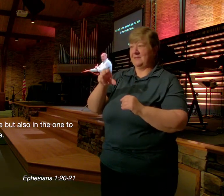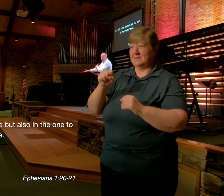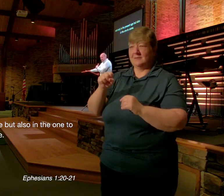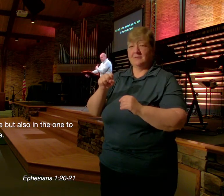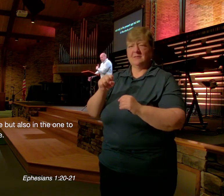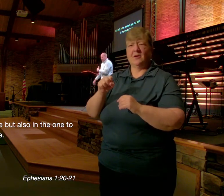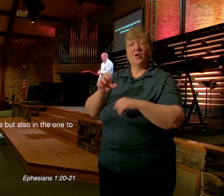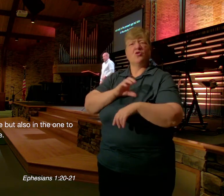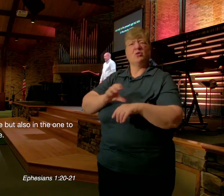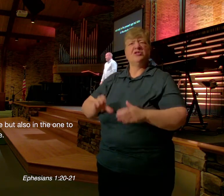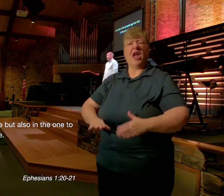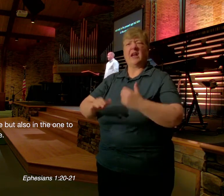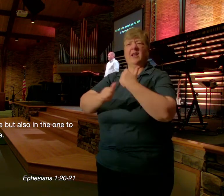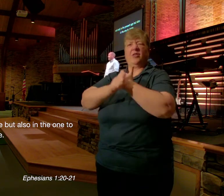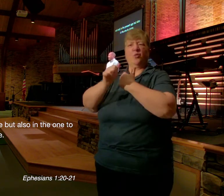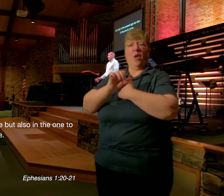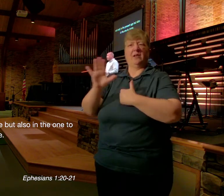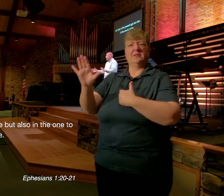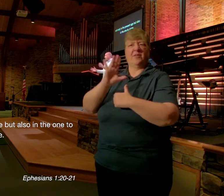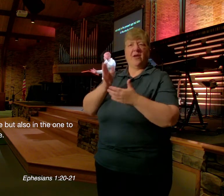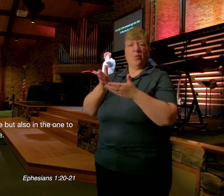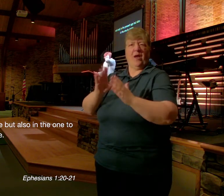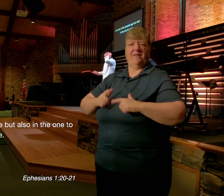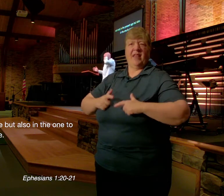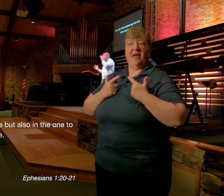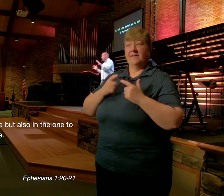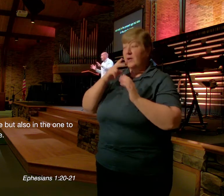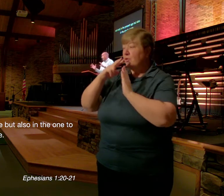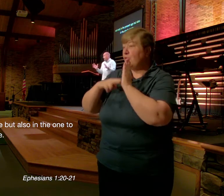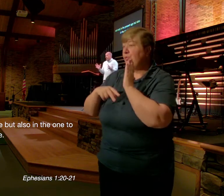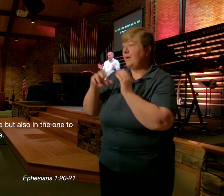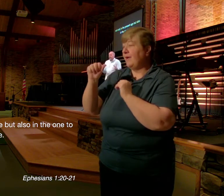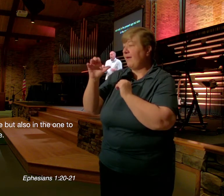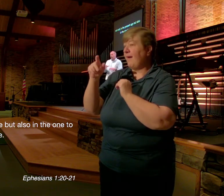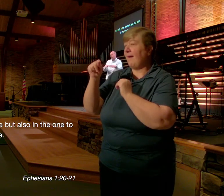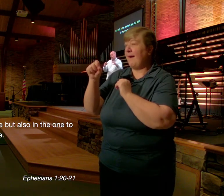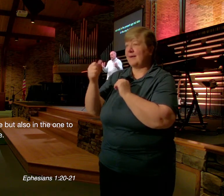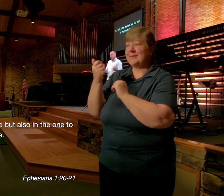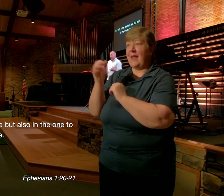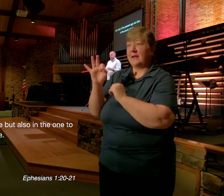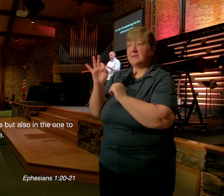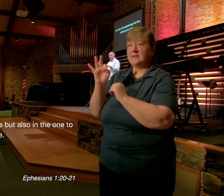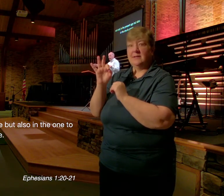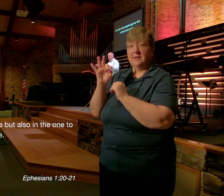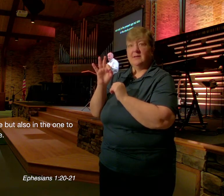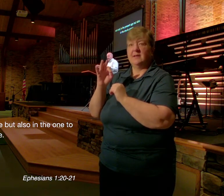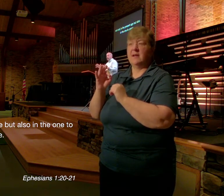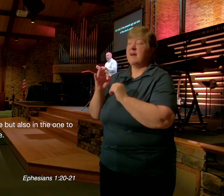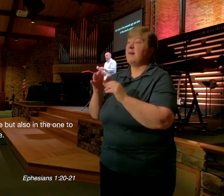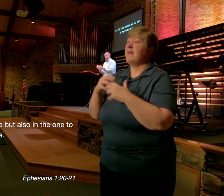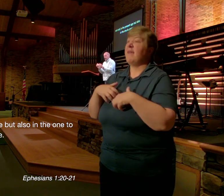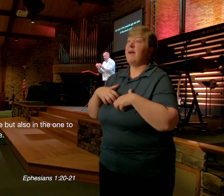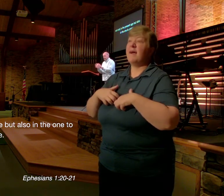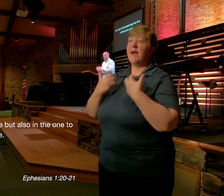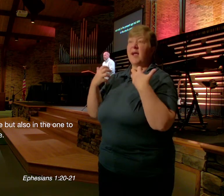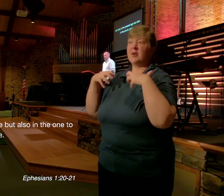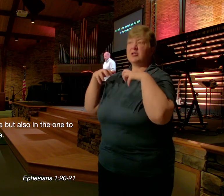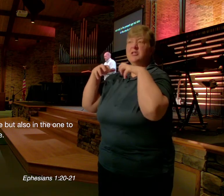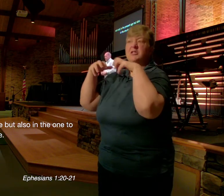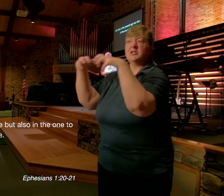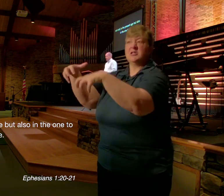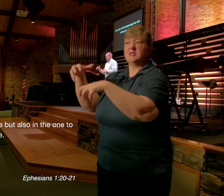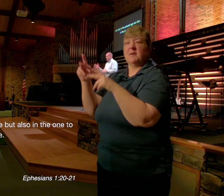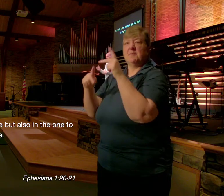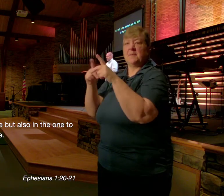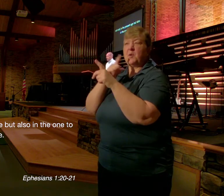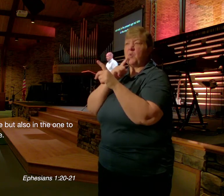To The Way Of Life I Mean You Read Acts 19 Angry Mob Of People Wanted To Shut Them Up When They Were Talking About The True God